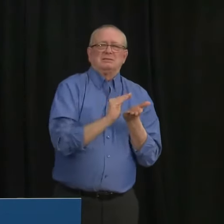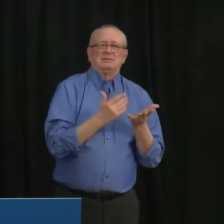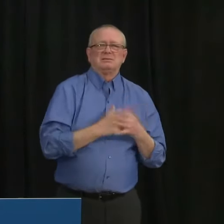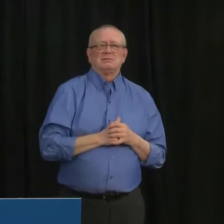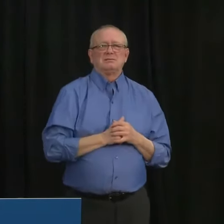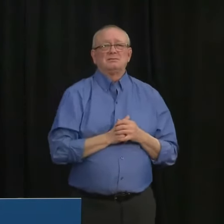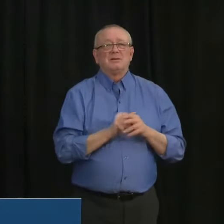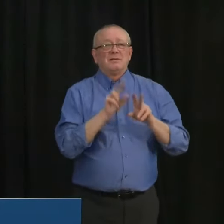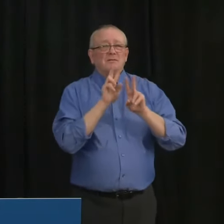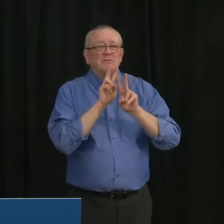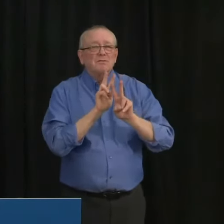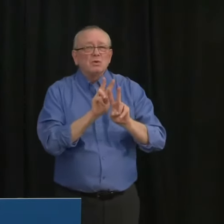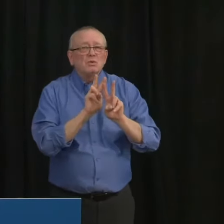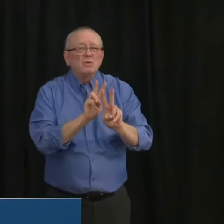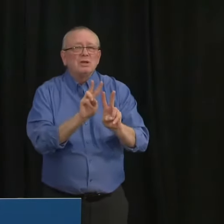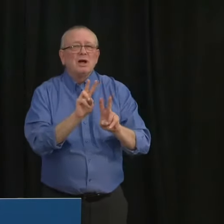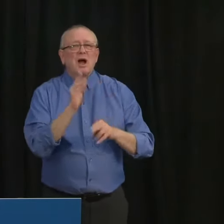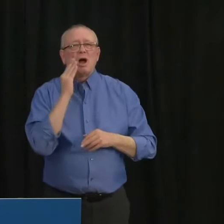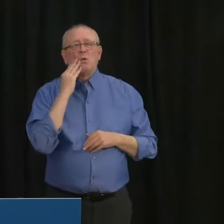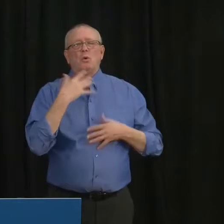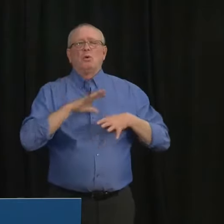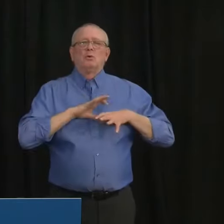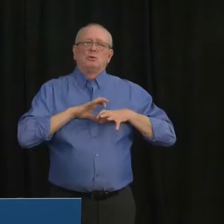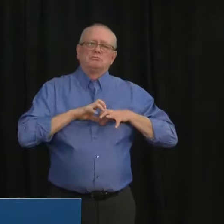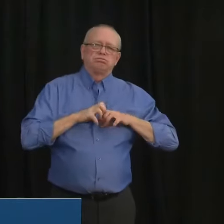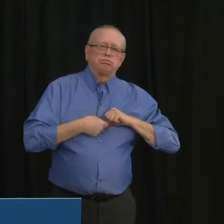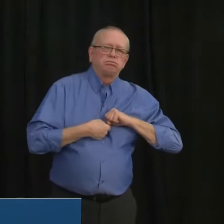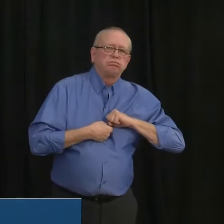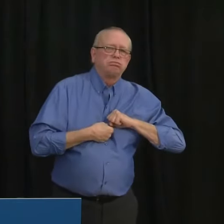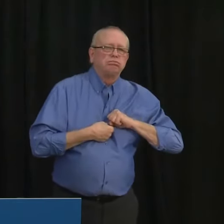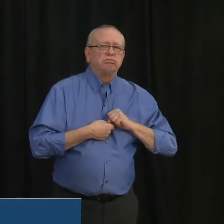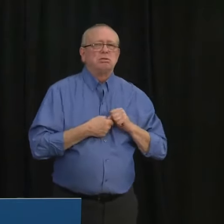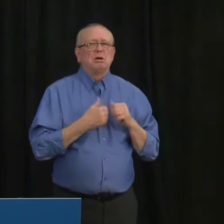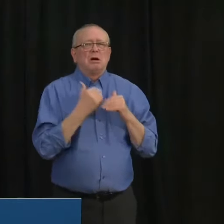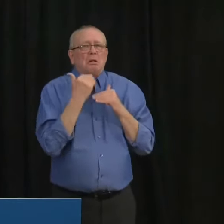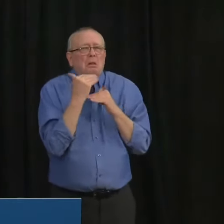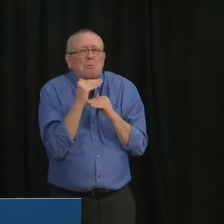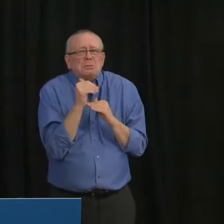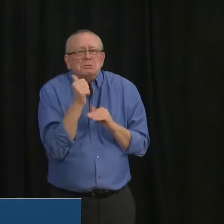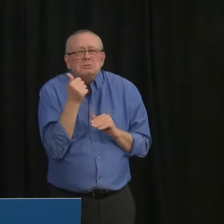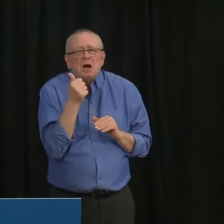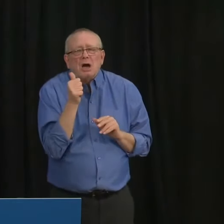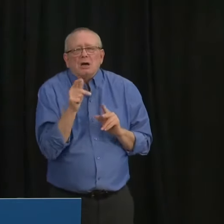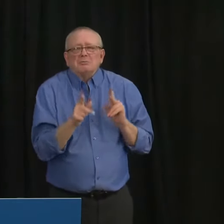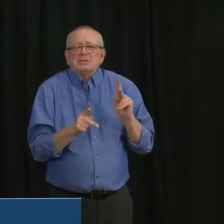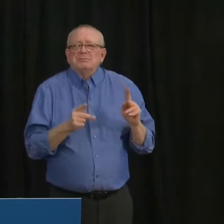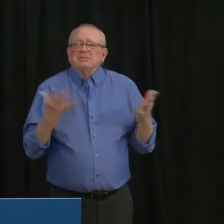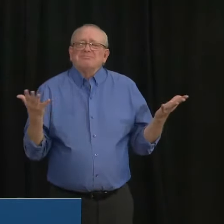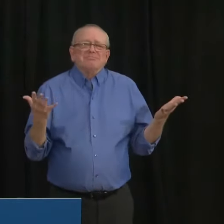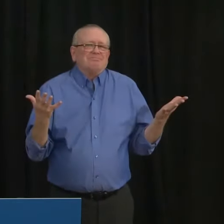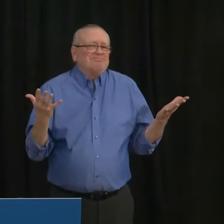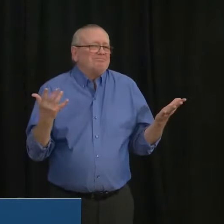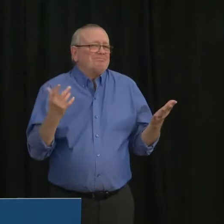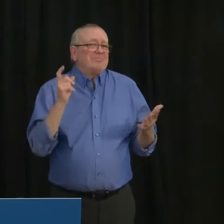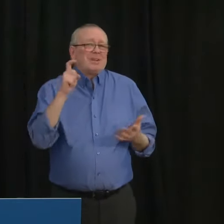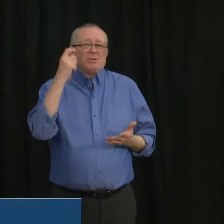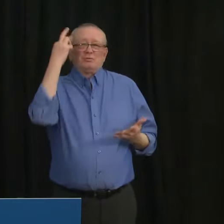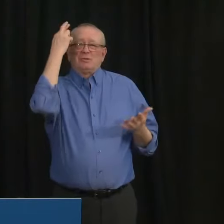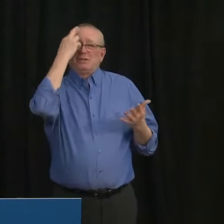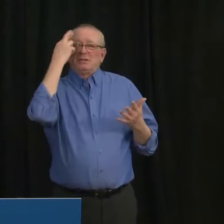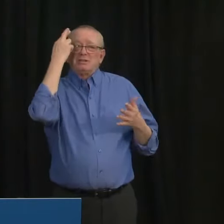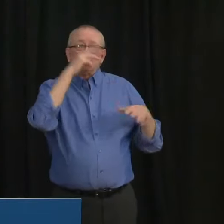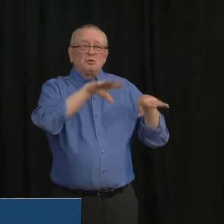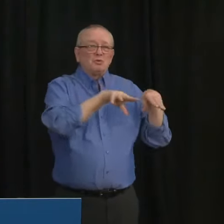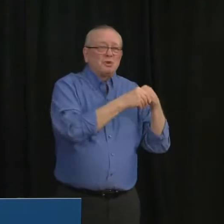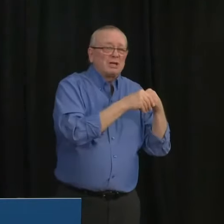is a particular sacrifice to make. But we have learned here and around the world that weddings and funerals,